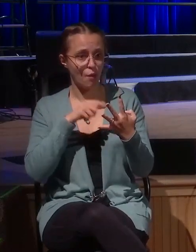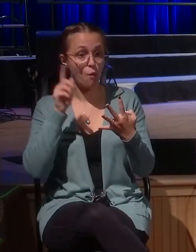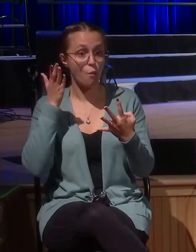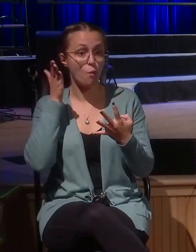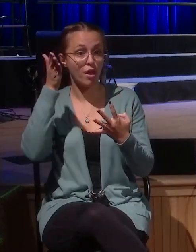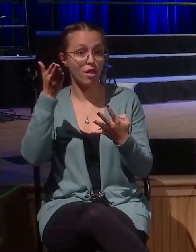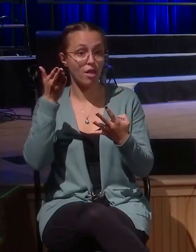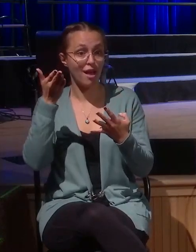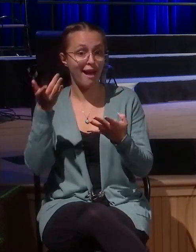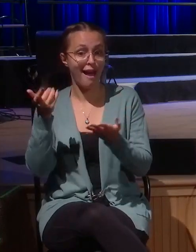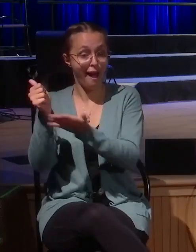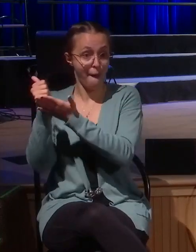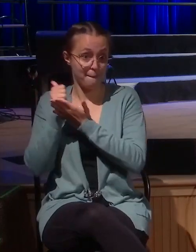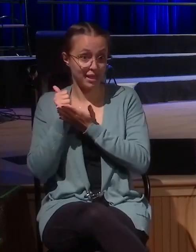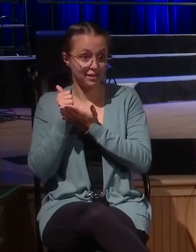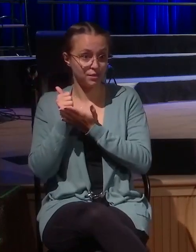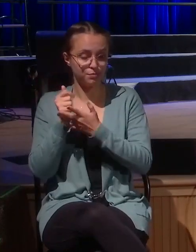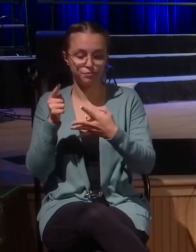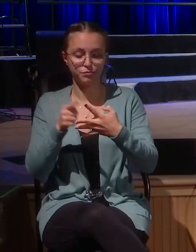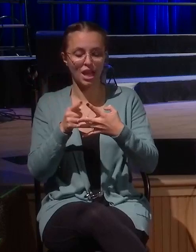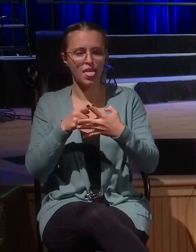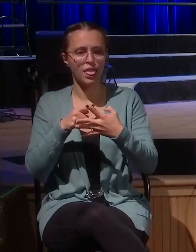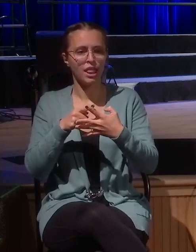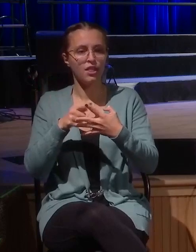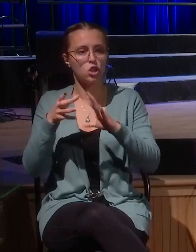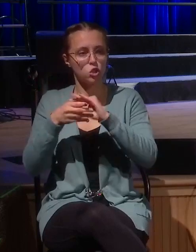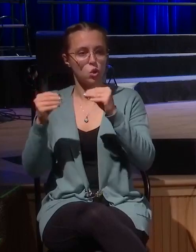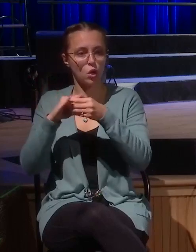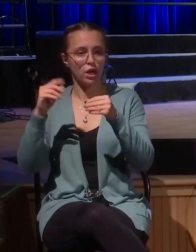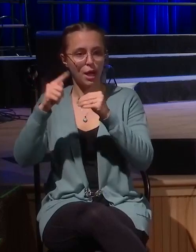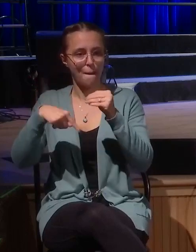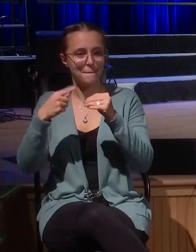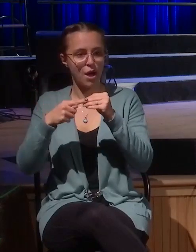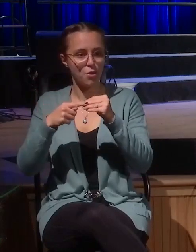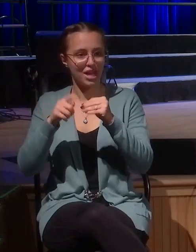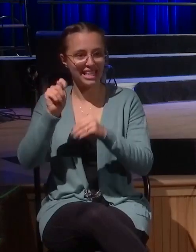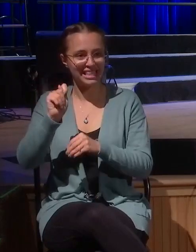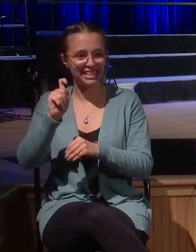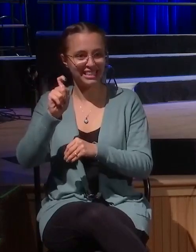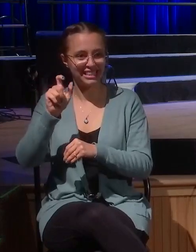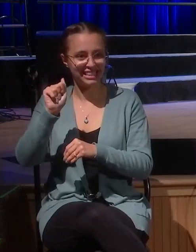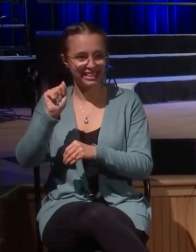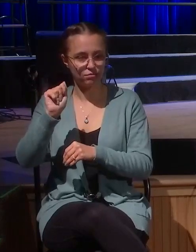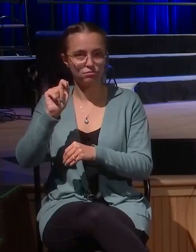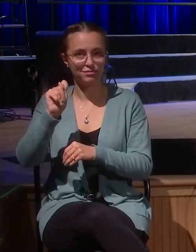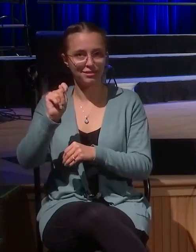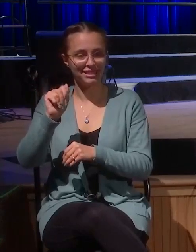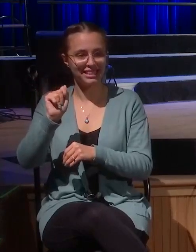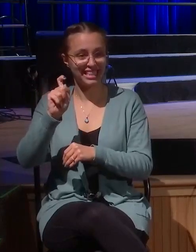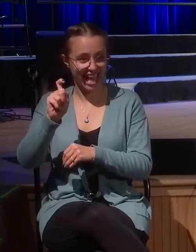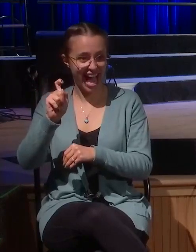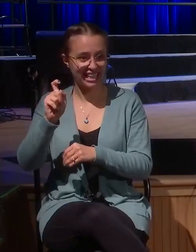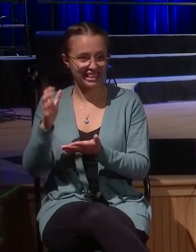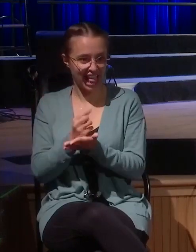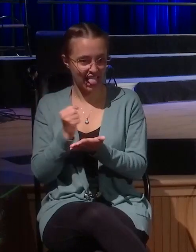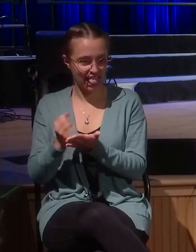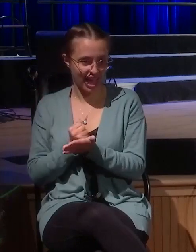tax collector and the Pharisee. The Pharisee comes before God and he says, Lord, I've done everything I should to be justified before God.